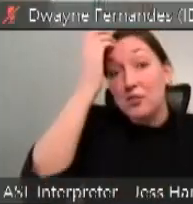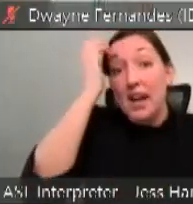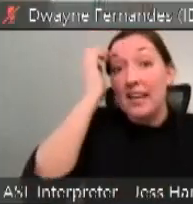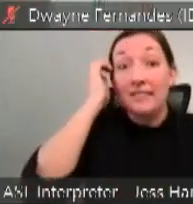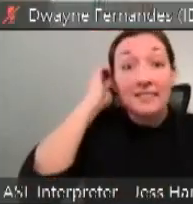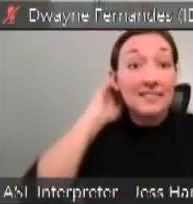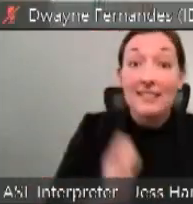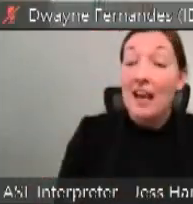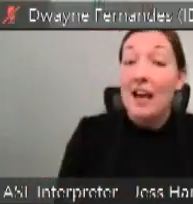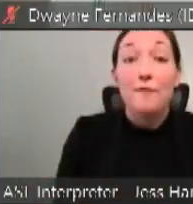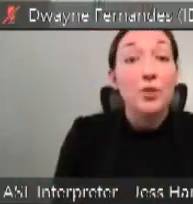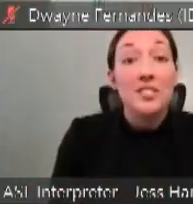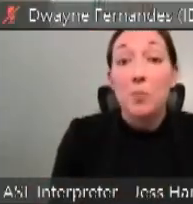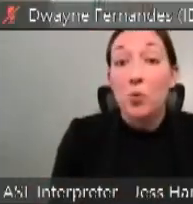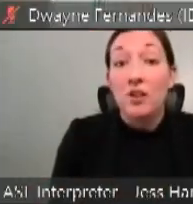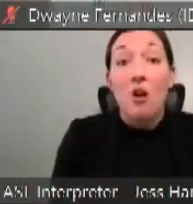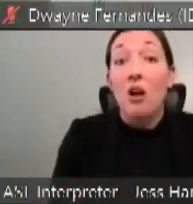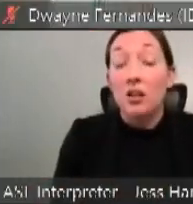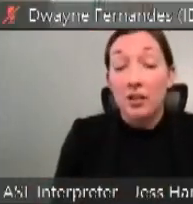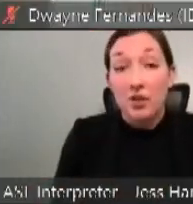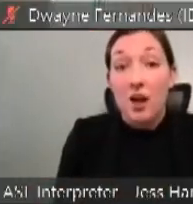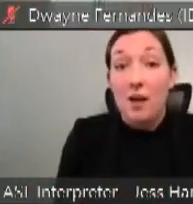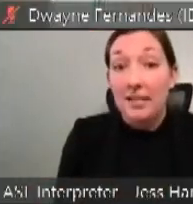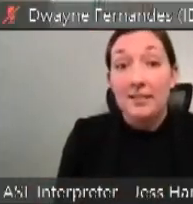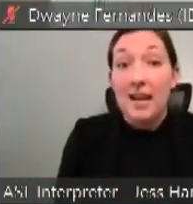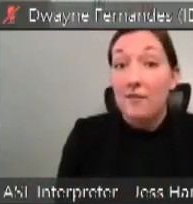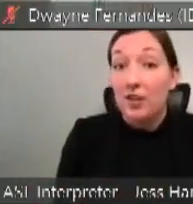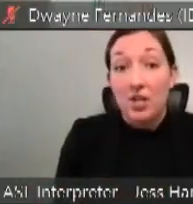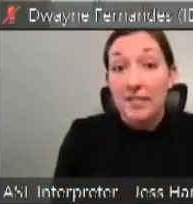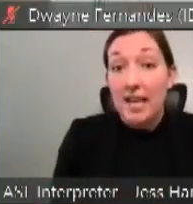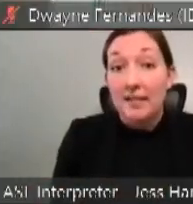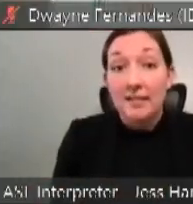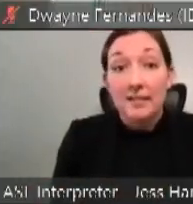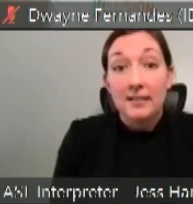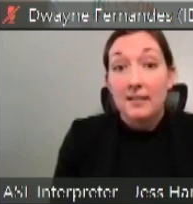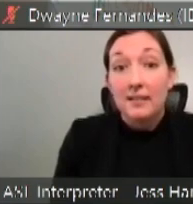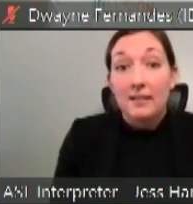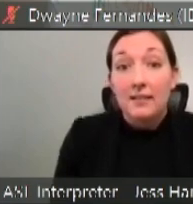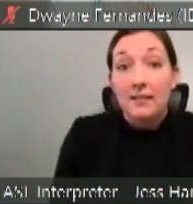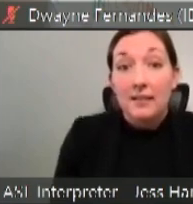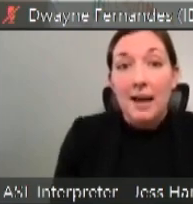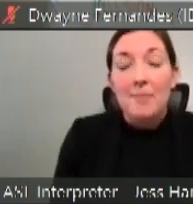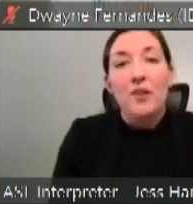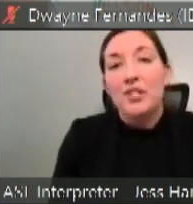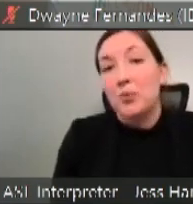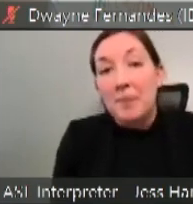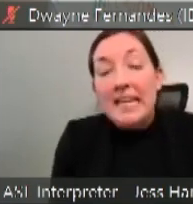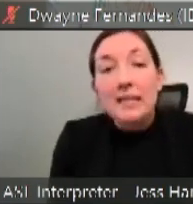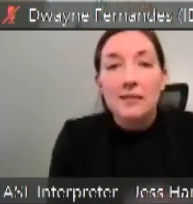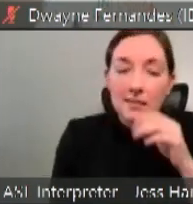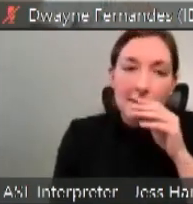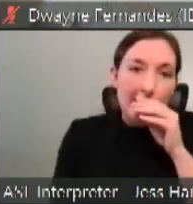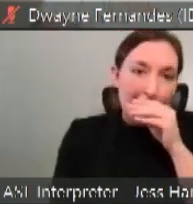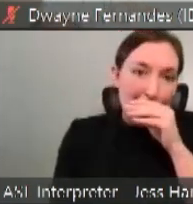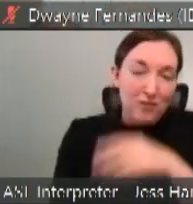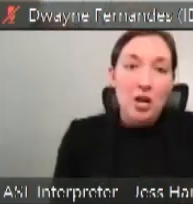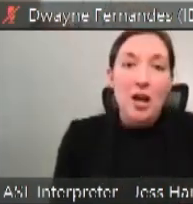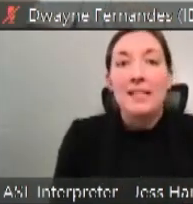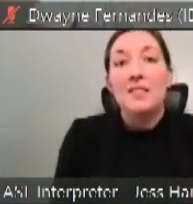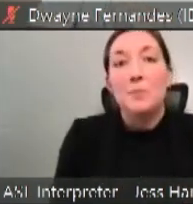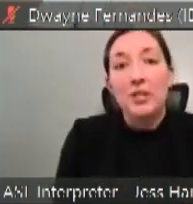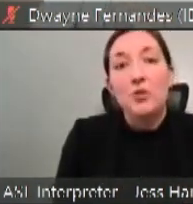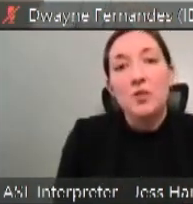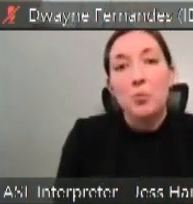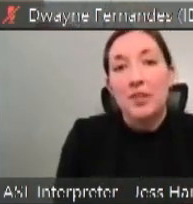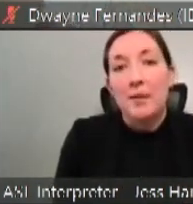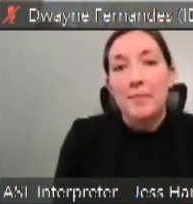Yeah, you're right. I fully support all of your comments and everything you've said. I'm not going to repeat any of your